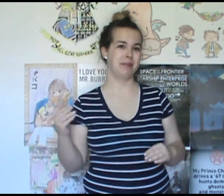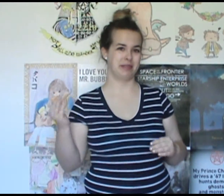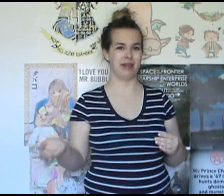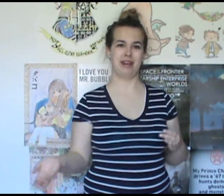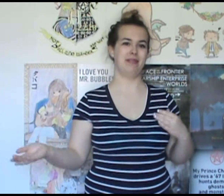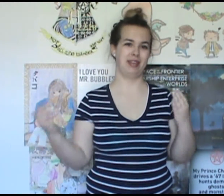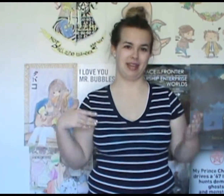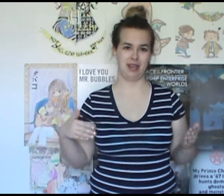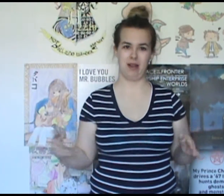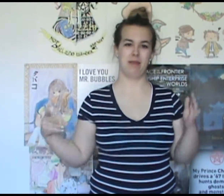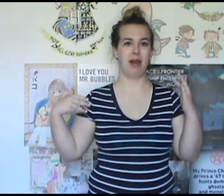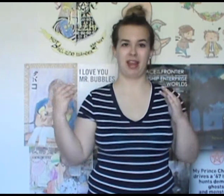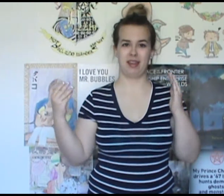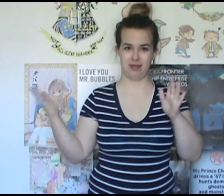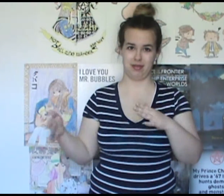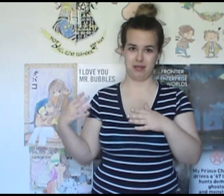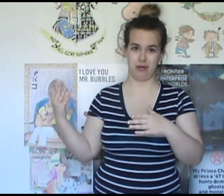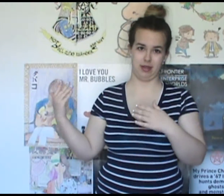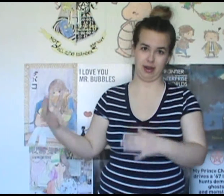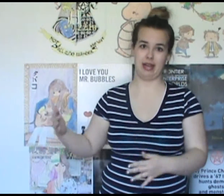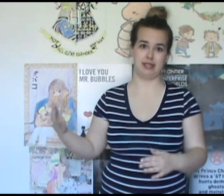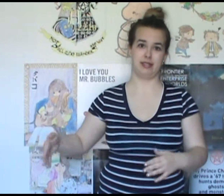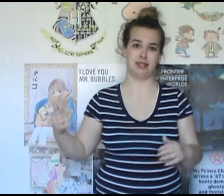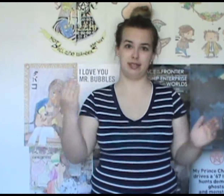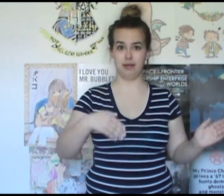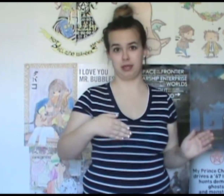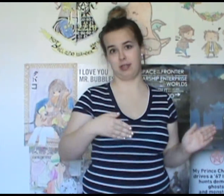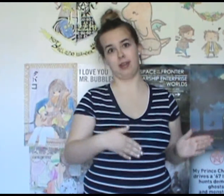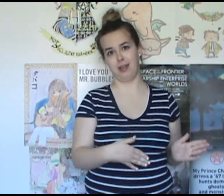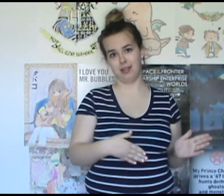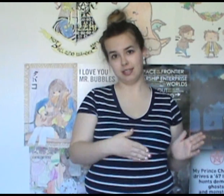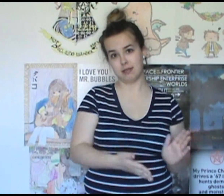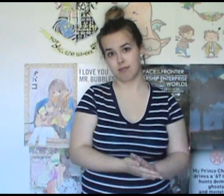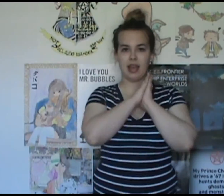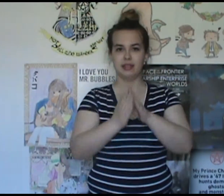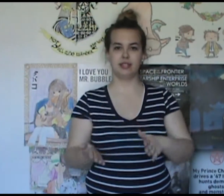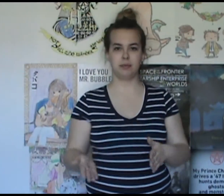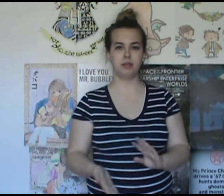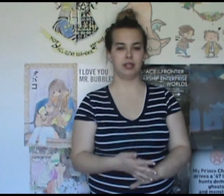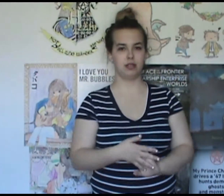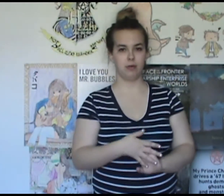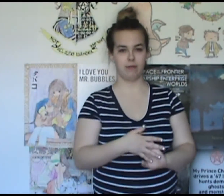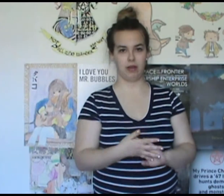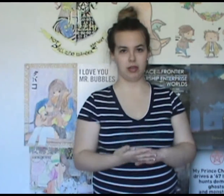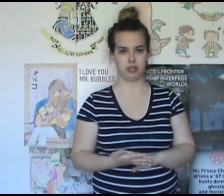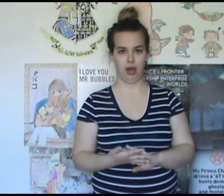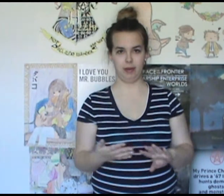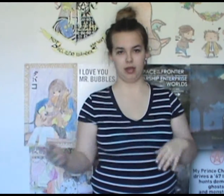much rather have Leanne there and Mike sort of there as an assistant much like Neil is. And this episode did do a very good job at